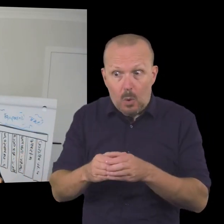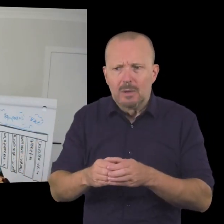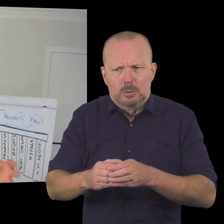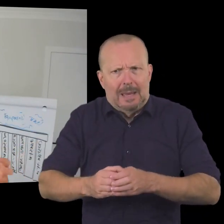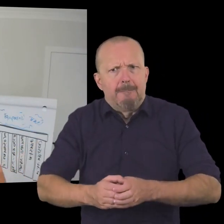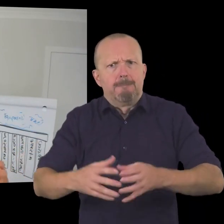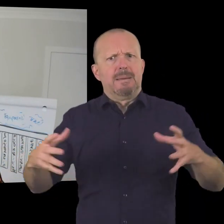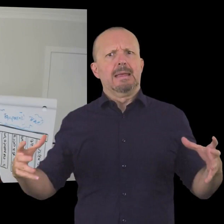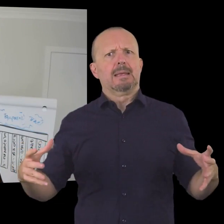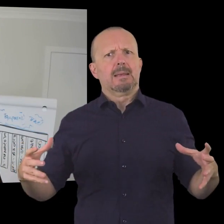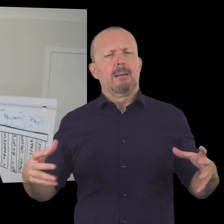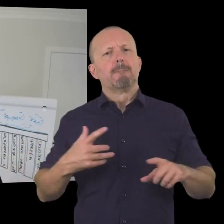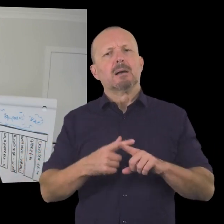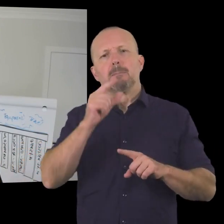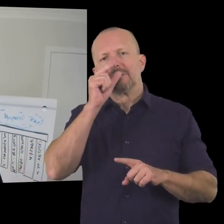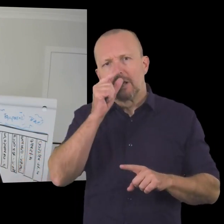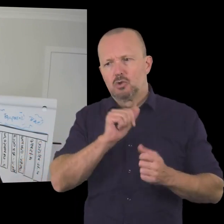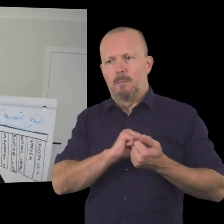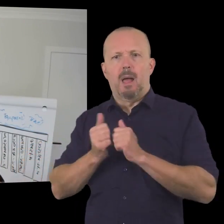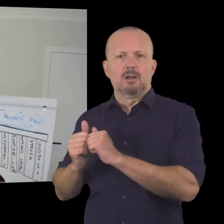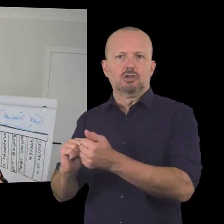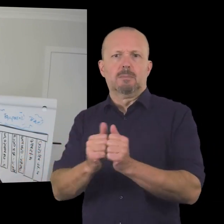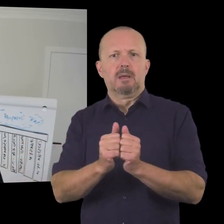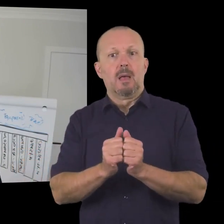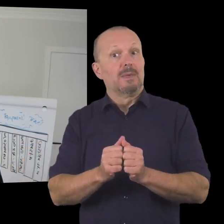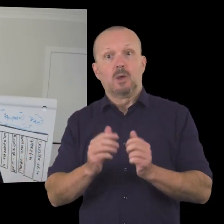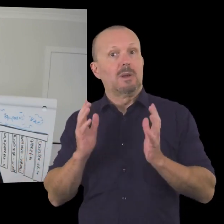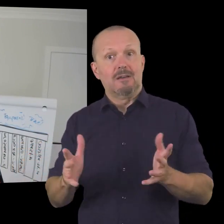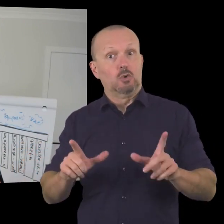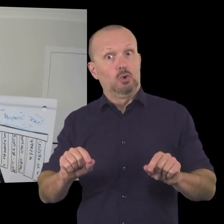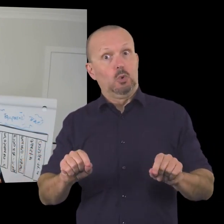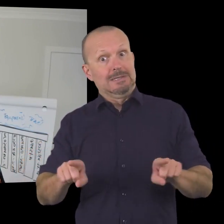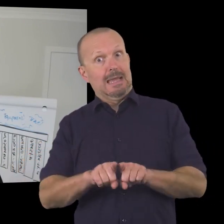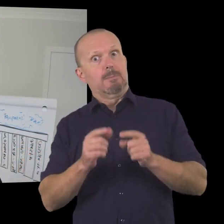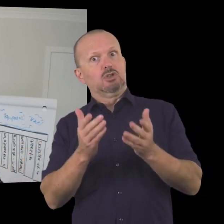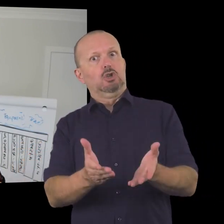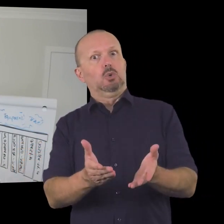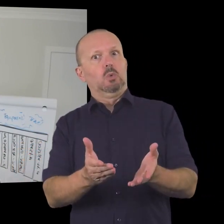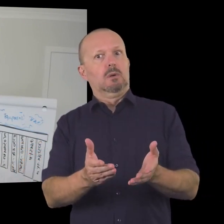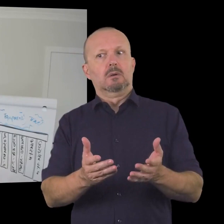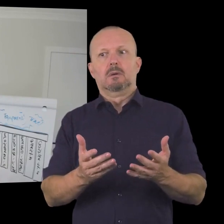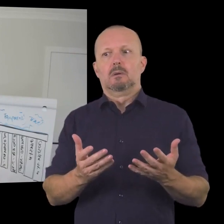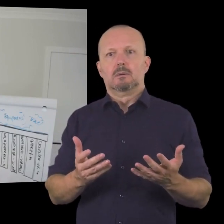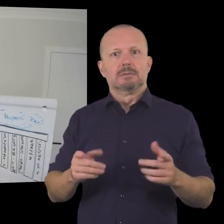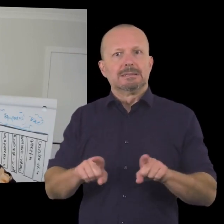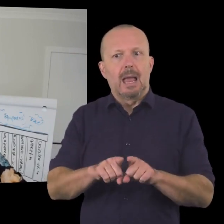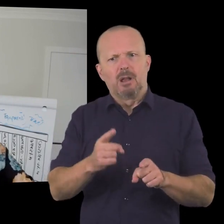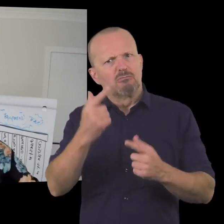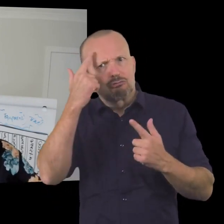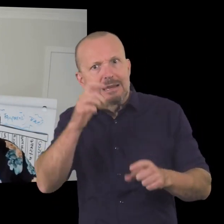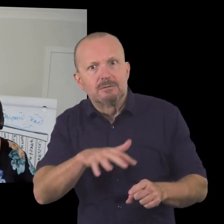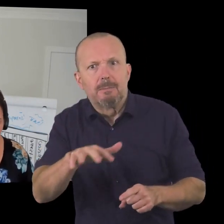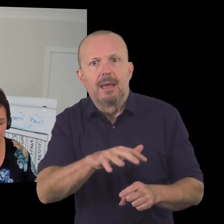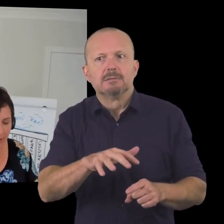potentially collaborate with other organizations in your community and they don't have to be creative spaces uh to help you do that scaling up